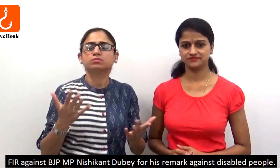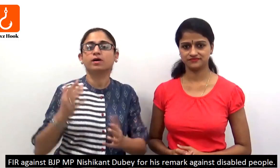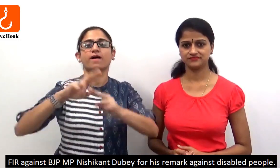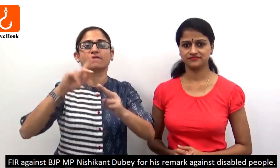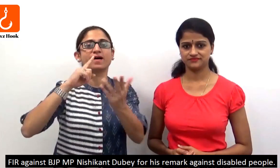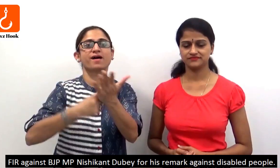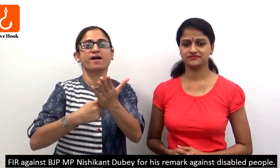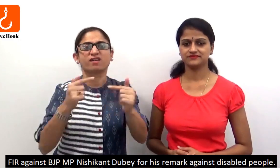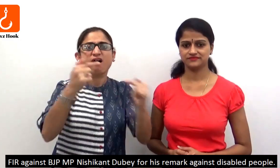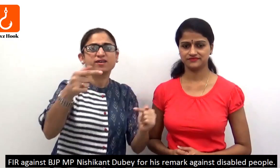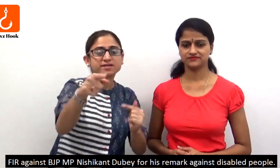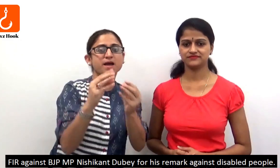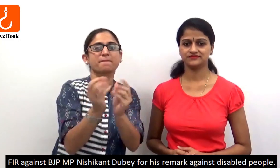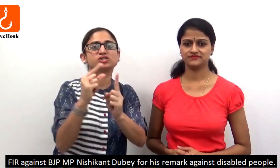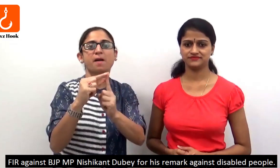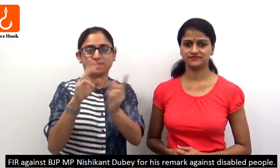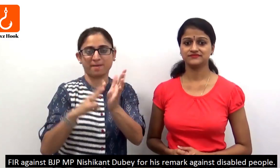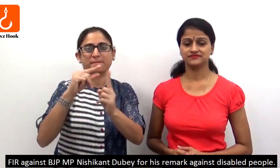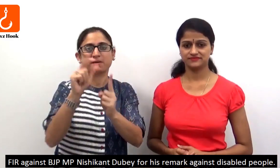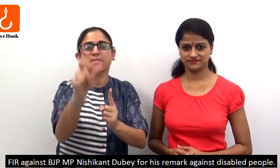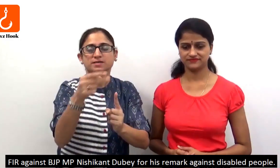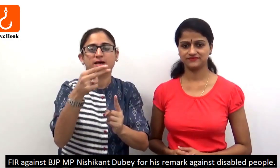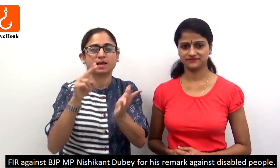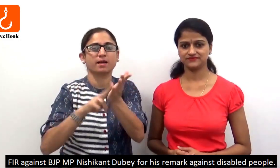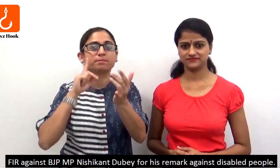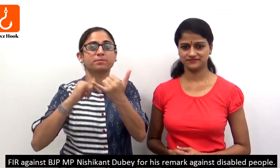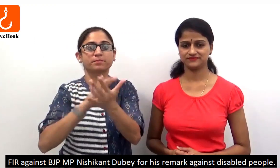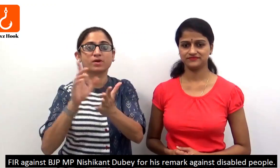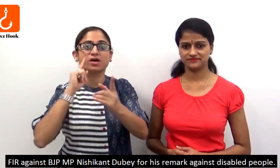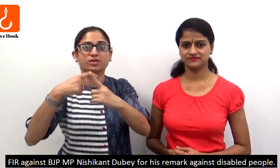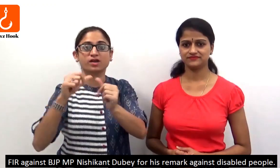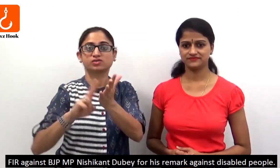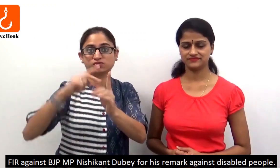PICFAR against BJP MP Nishikand Dubey for his remark against disabled people.